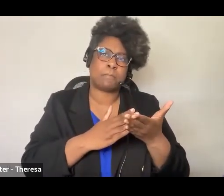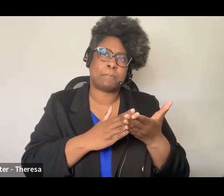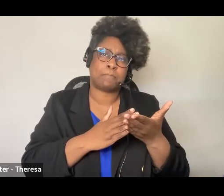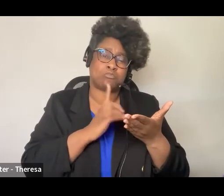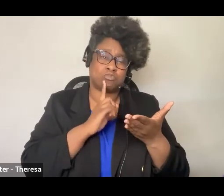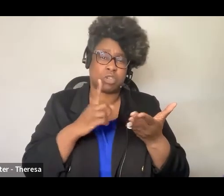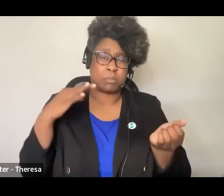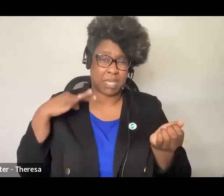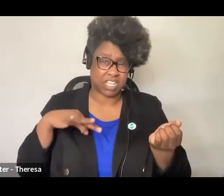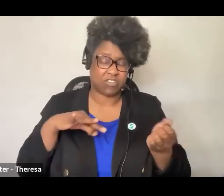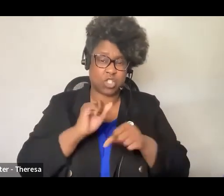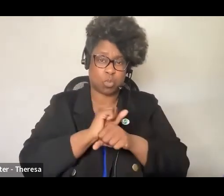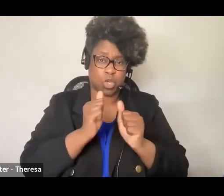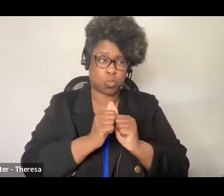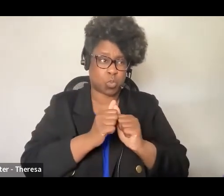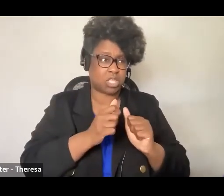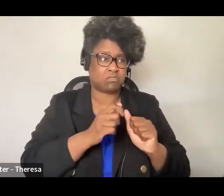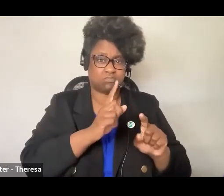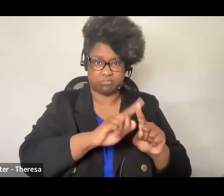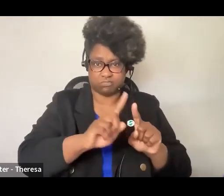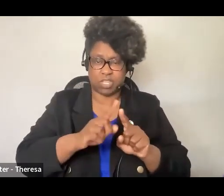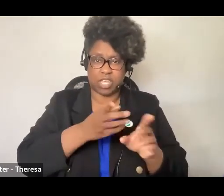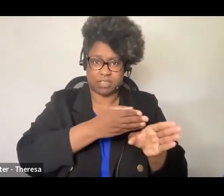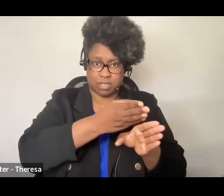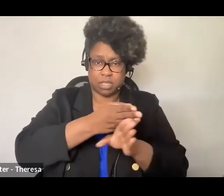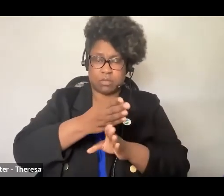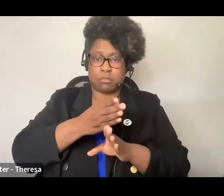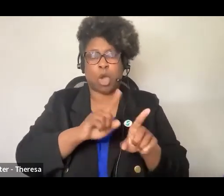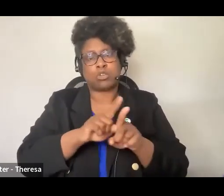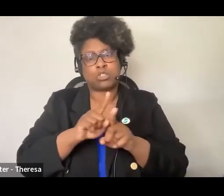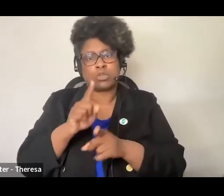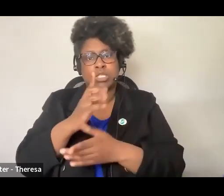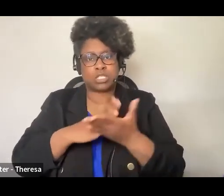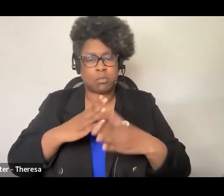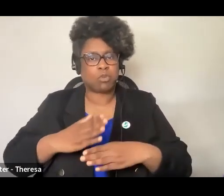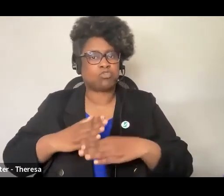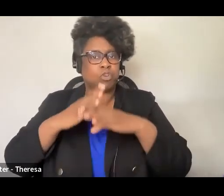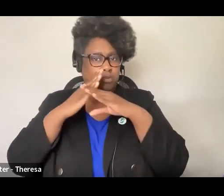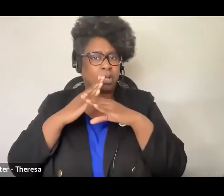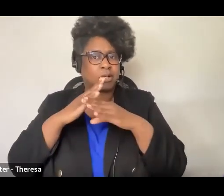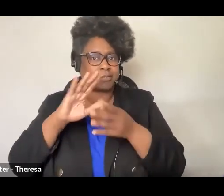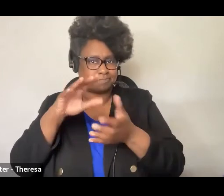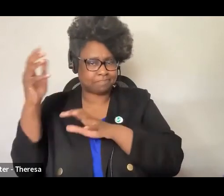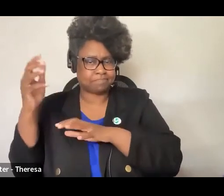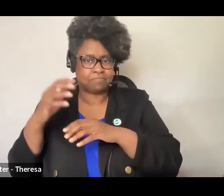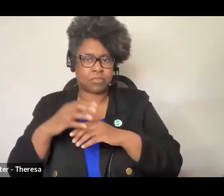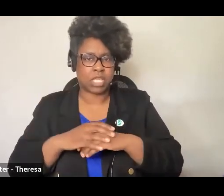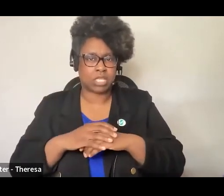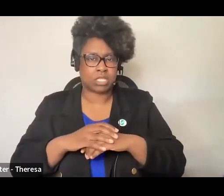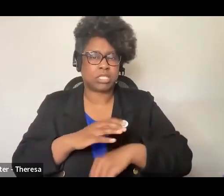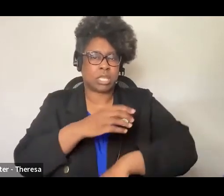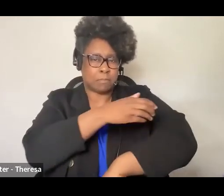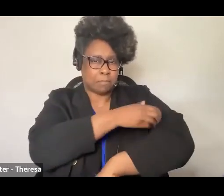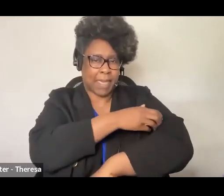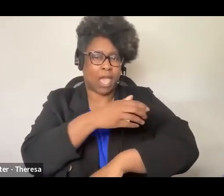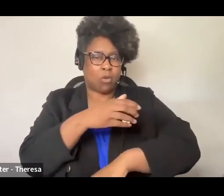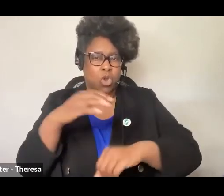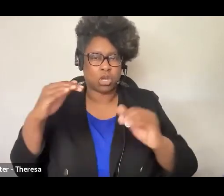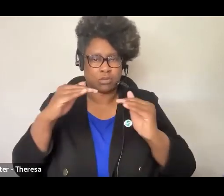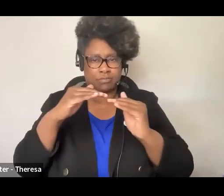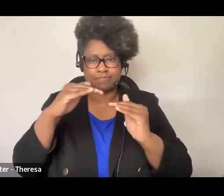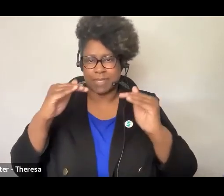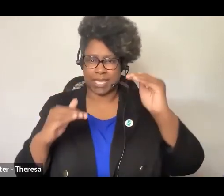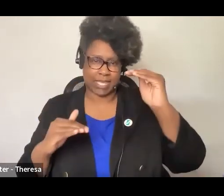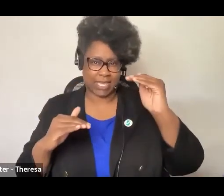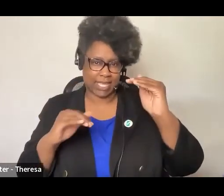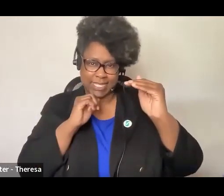benefits to that, but also some roadblocks or some pitfalls. There are some power symmetries as we look at